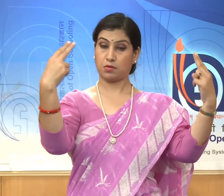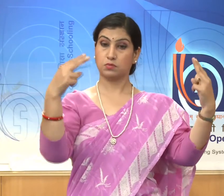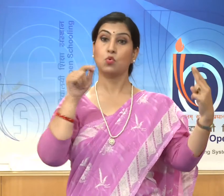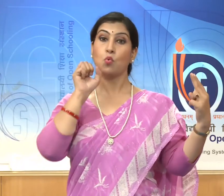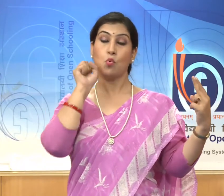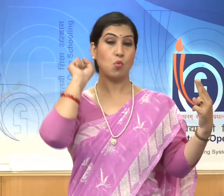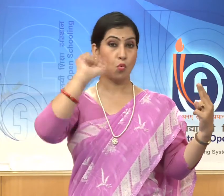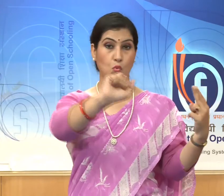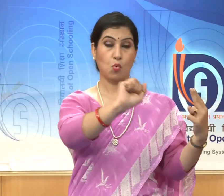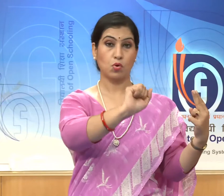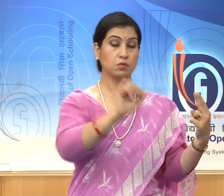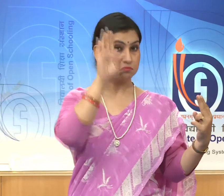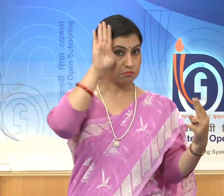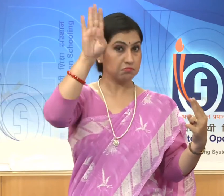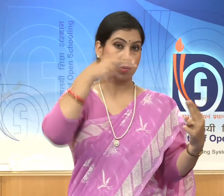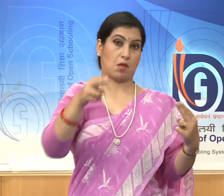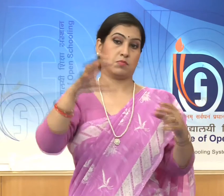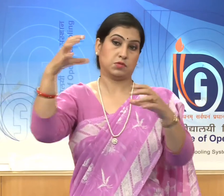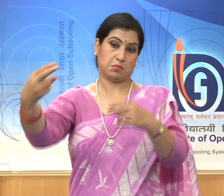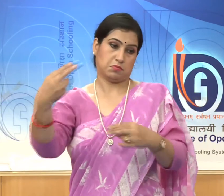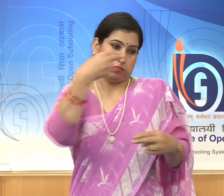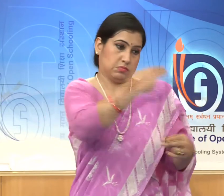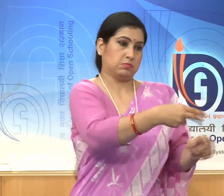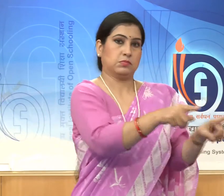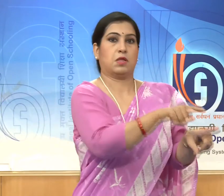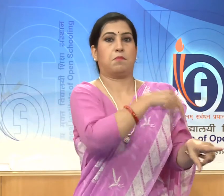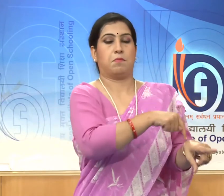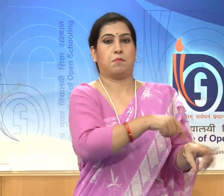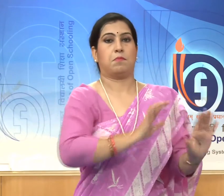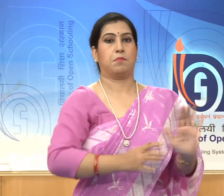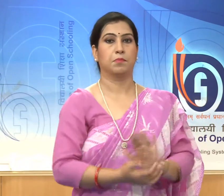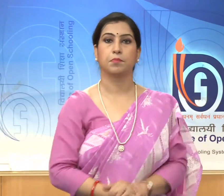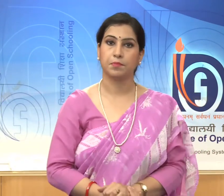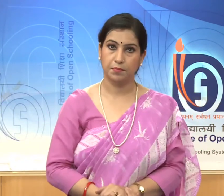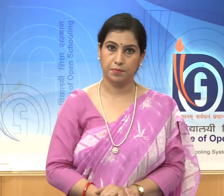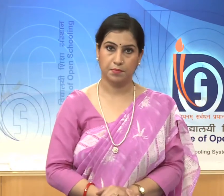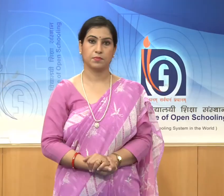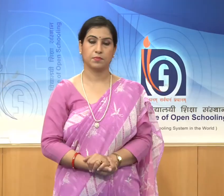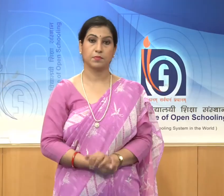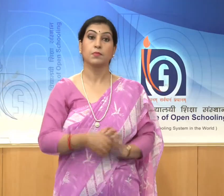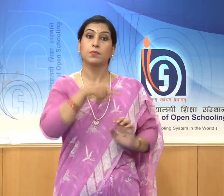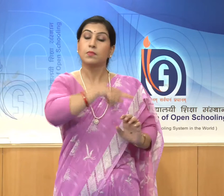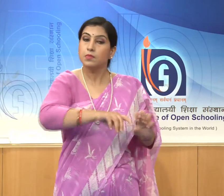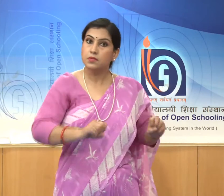of the Deccan, which emerged